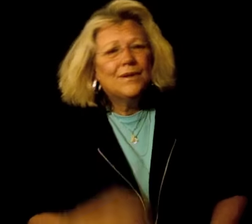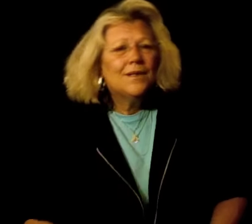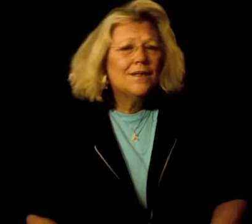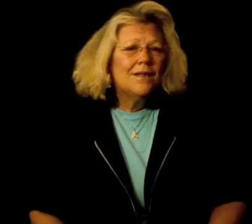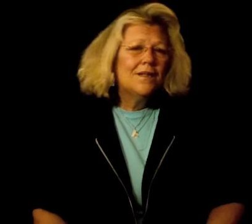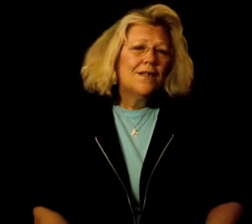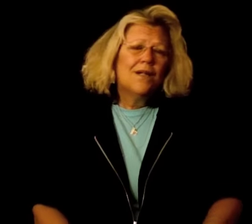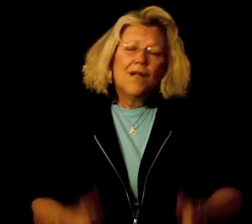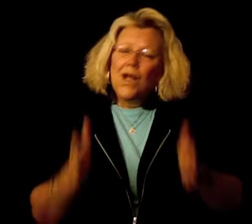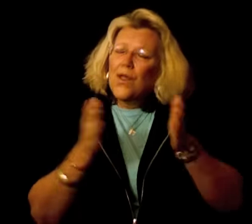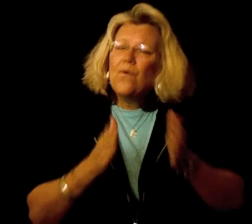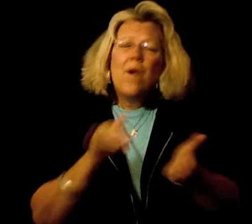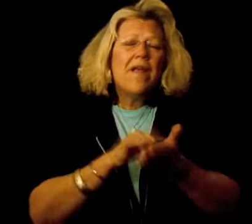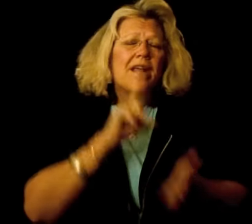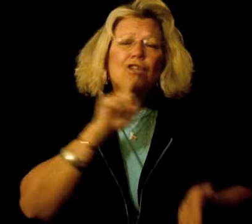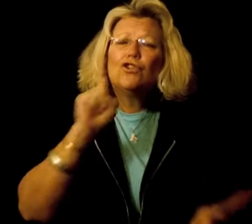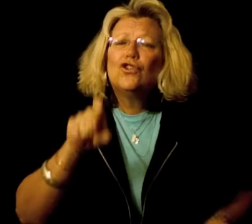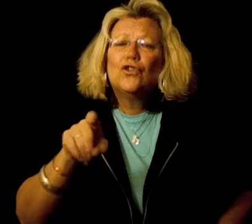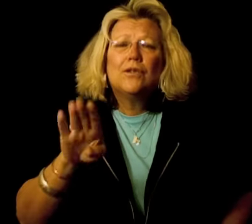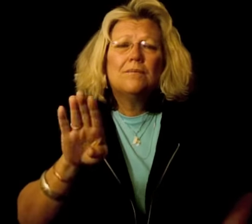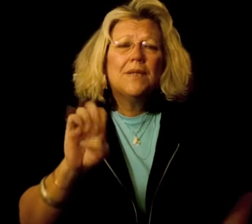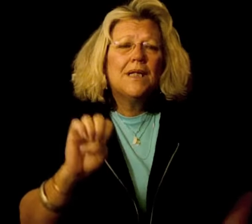the way that it should be.